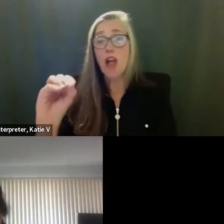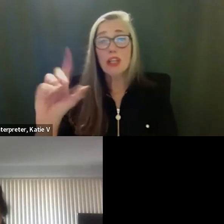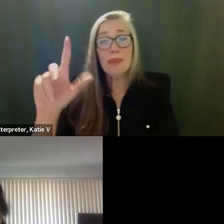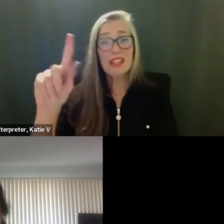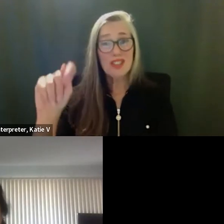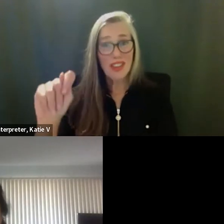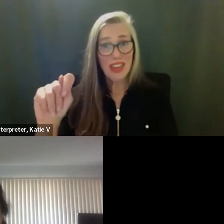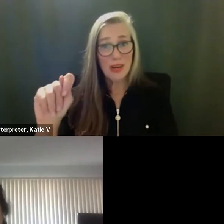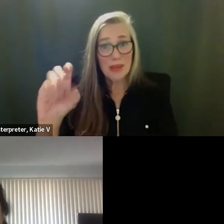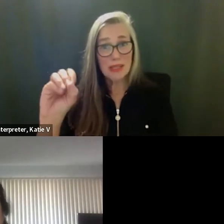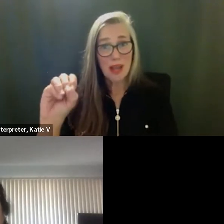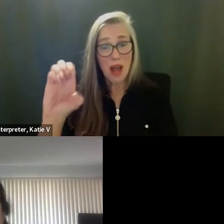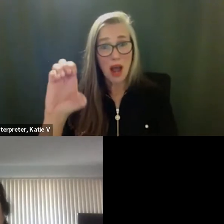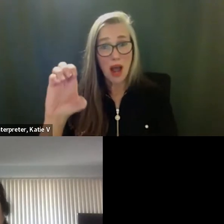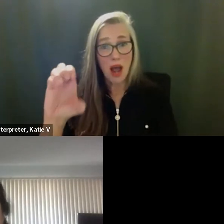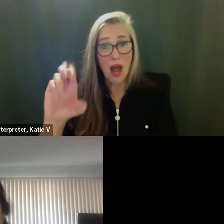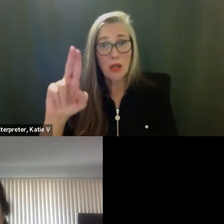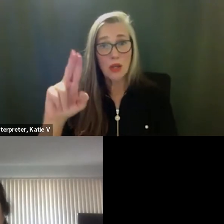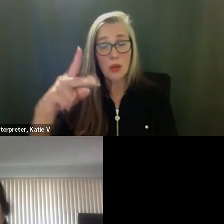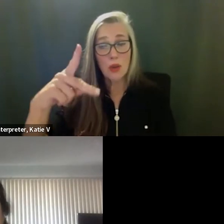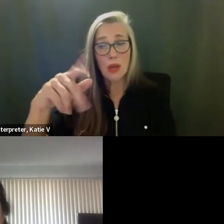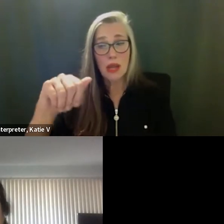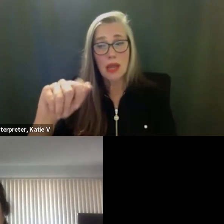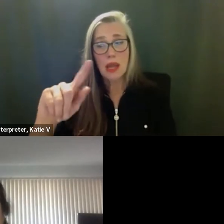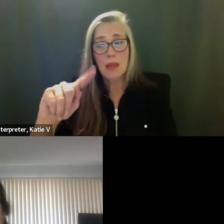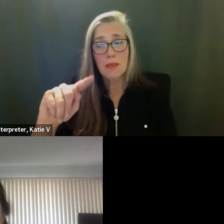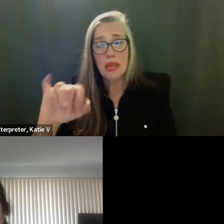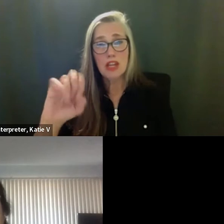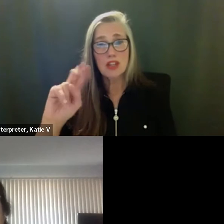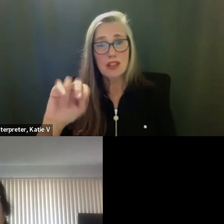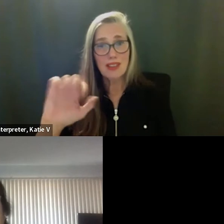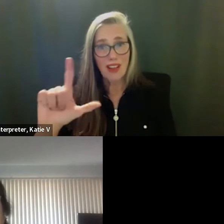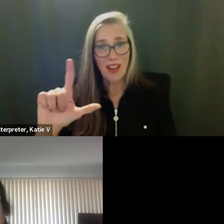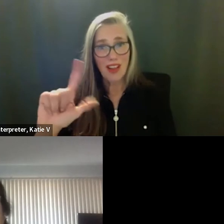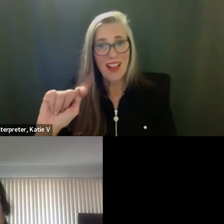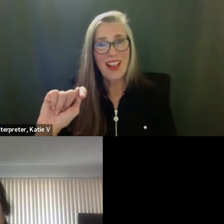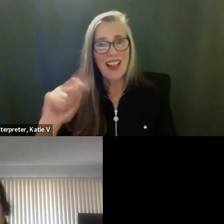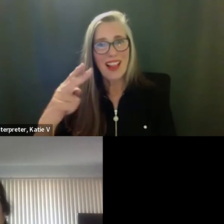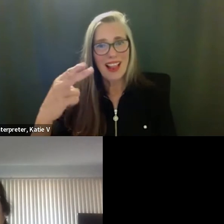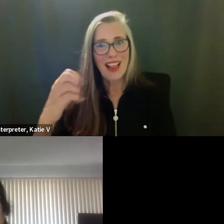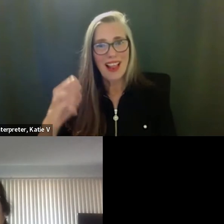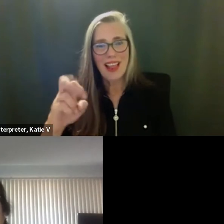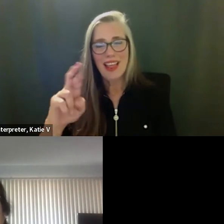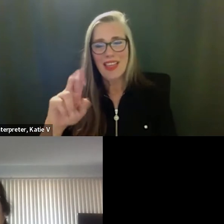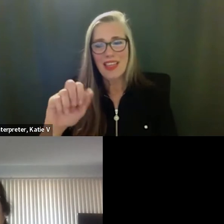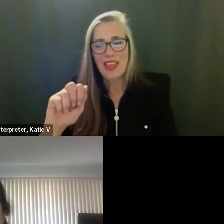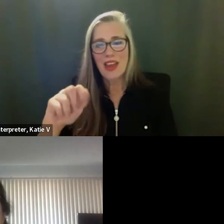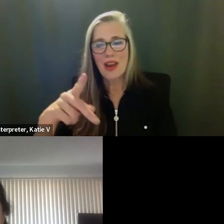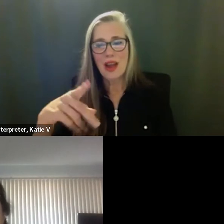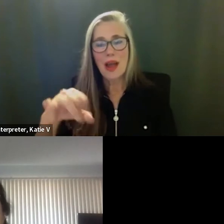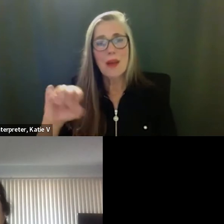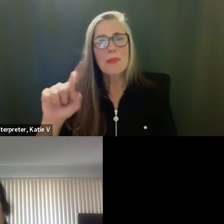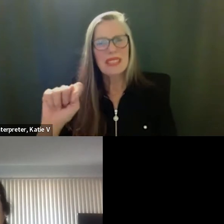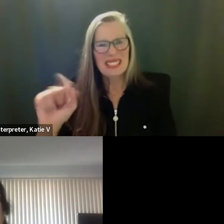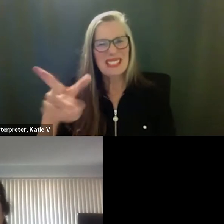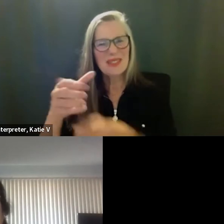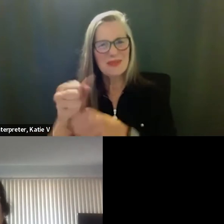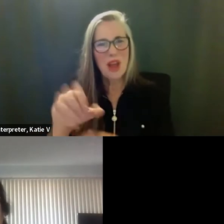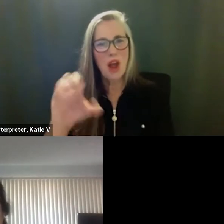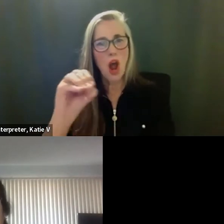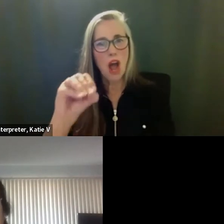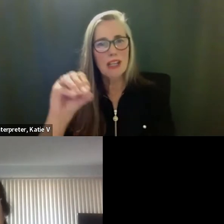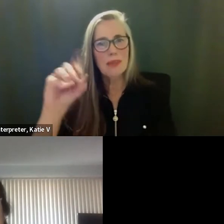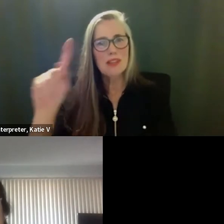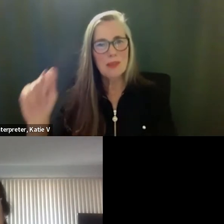district. Uh, we do have four occupational therapists that work for us. They address the needs of students who have a fine